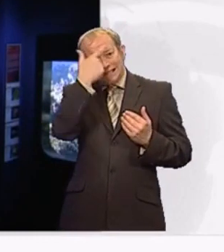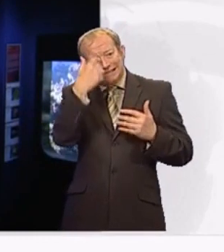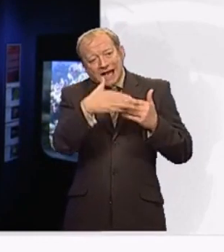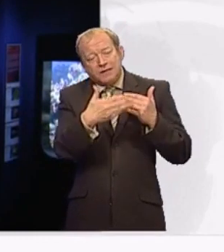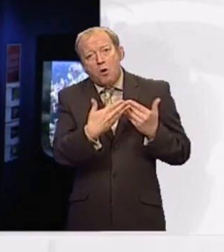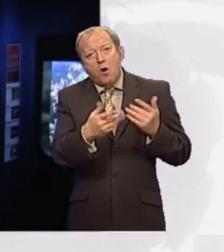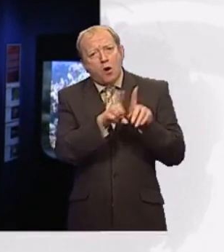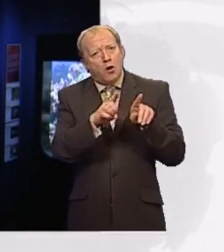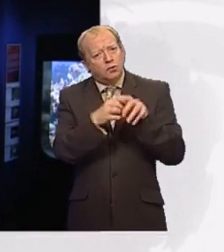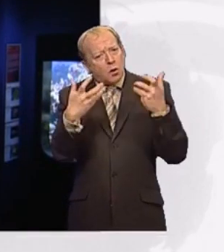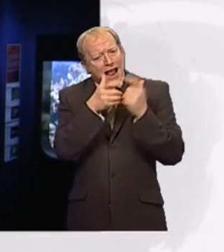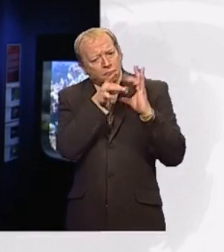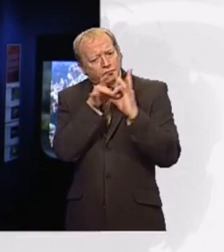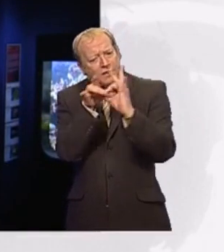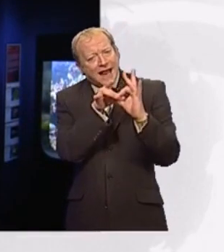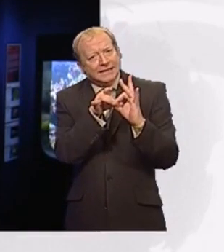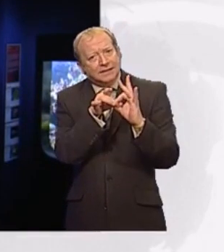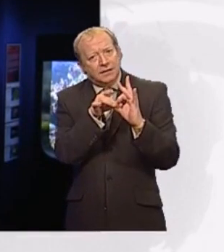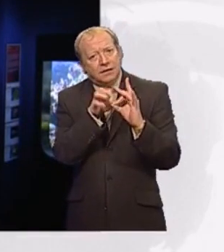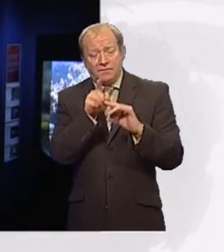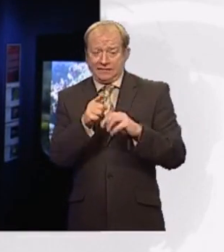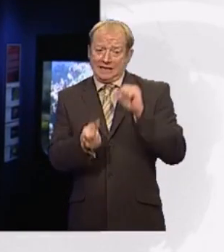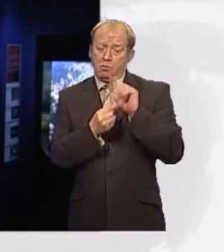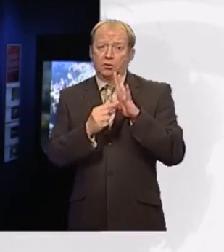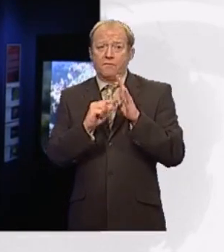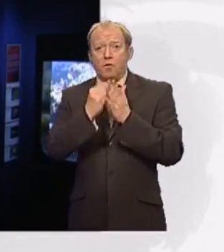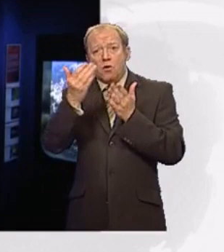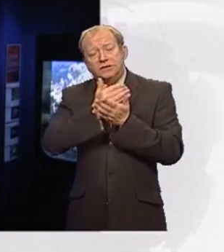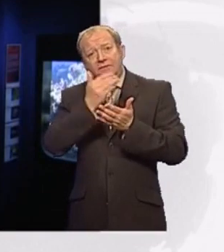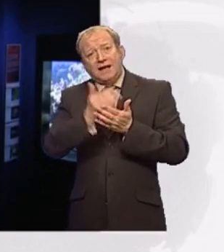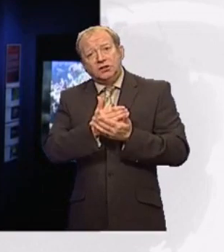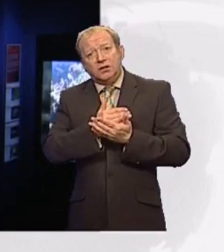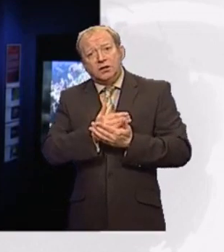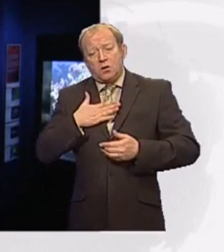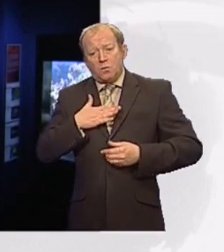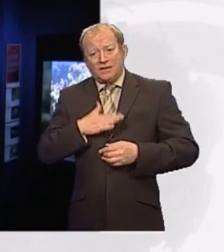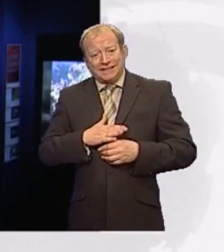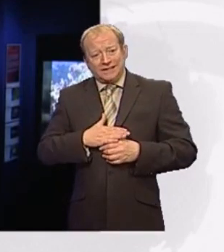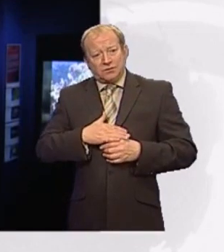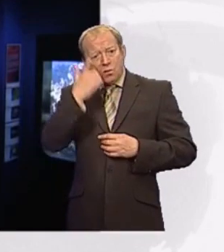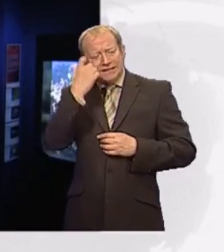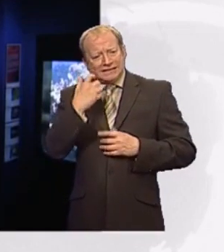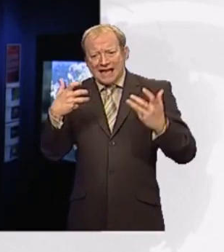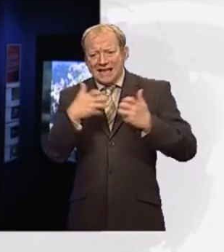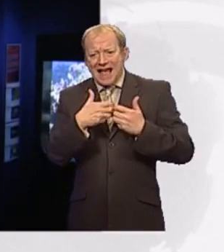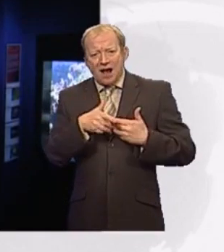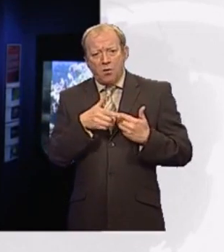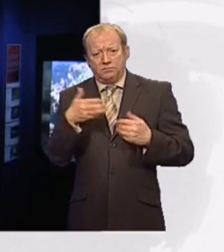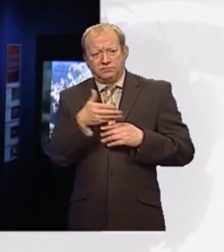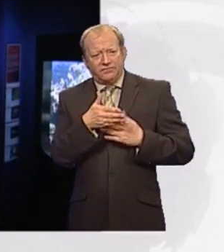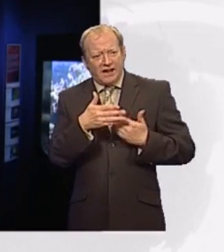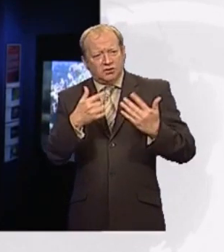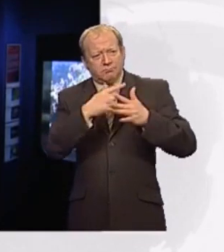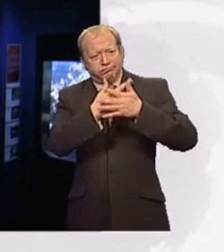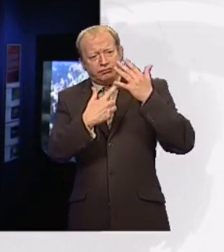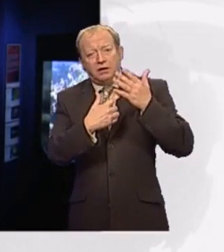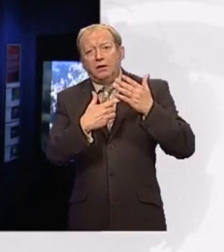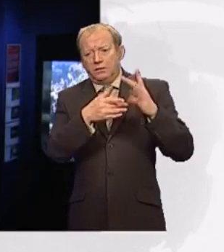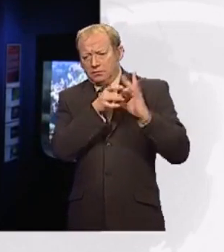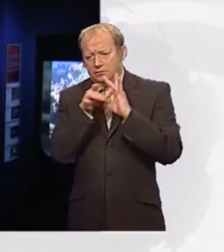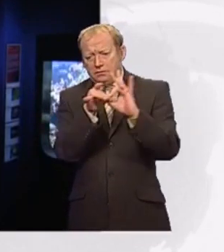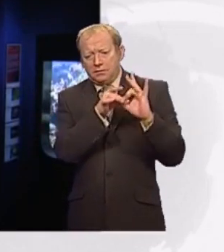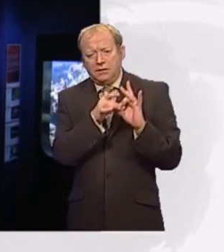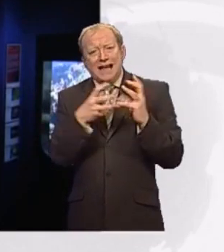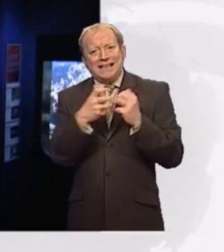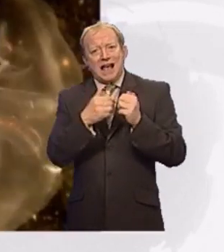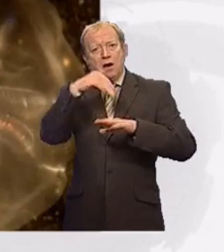important as far as conservation is concerned, because we need to understand how these creatures interact and also the effect they have